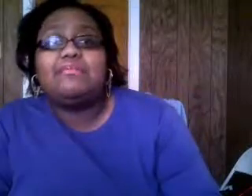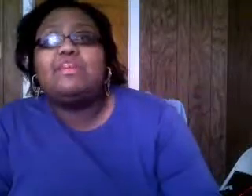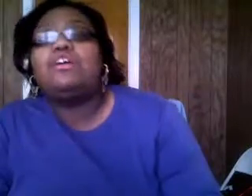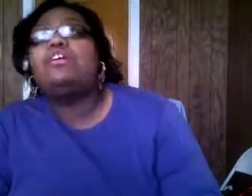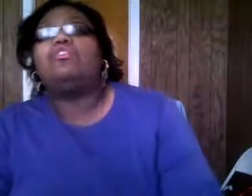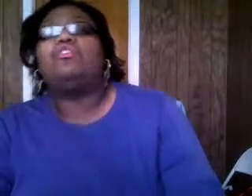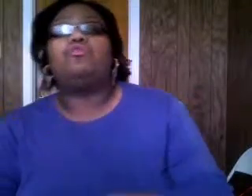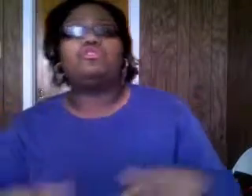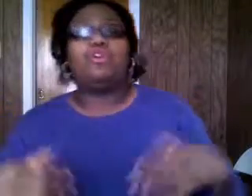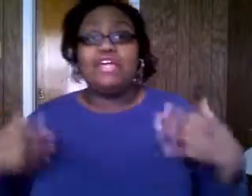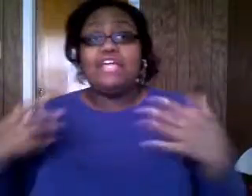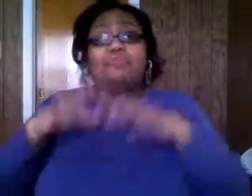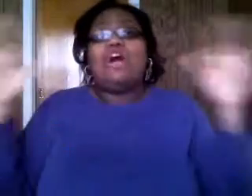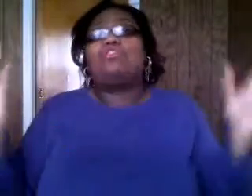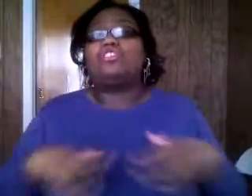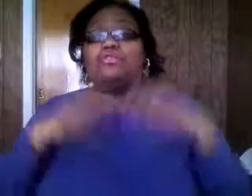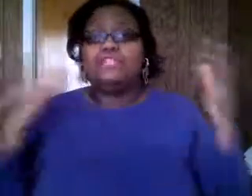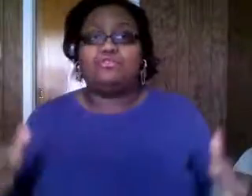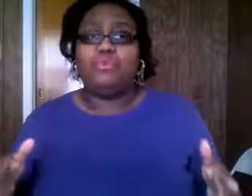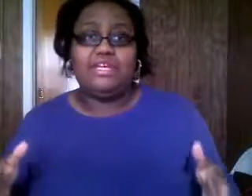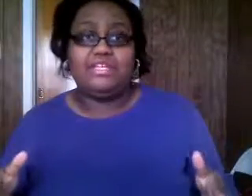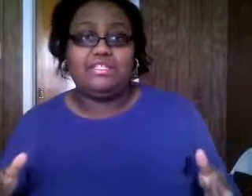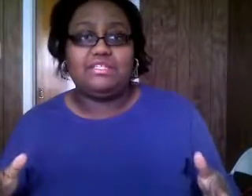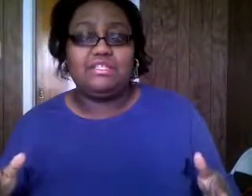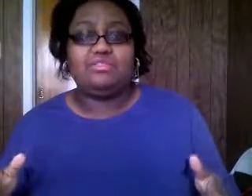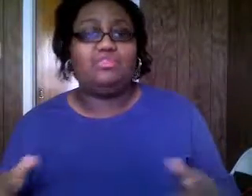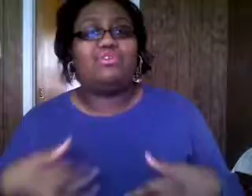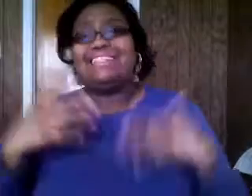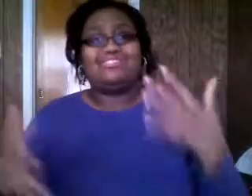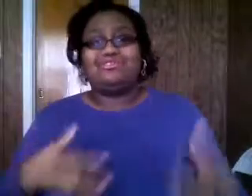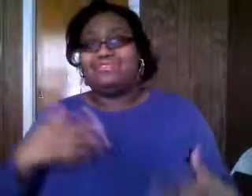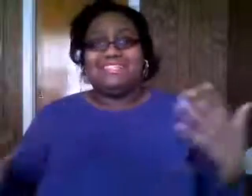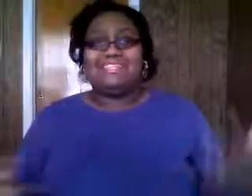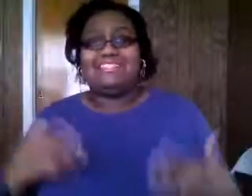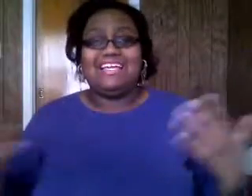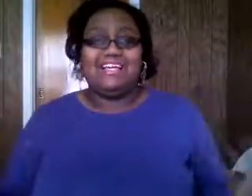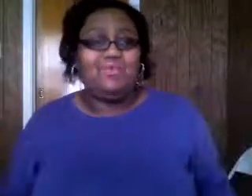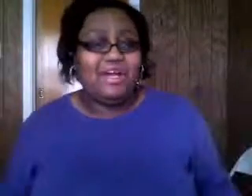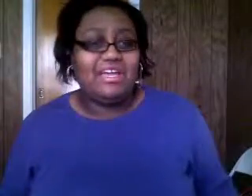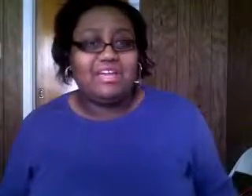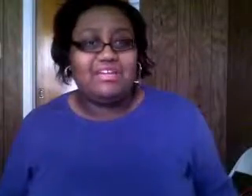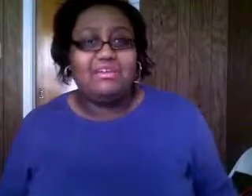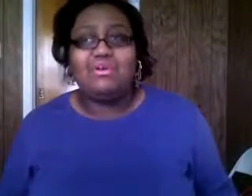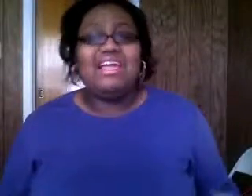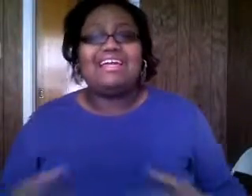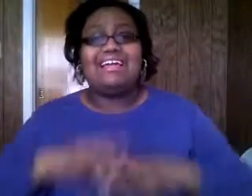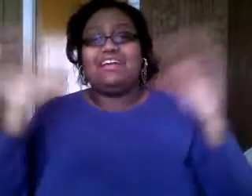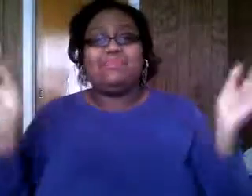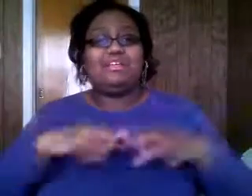you know so and we all serve in different ways you know you don't have to serve in the same way you know it could be